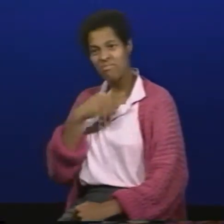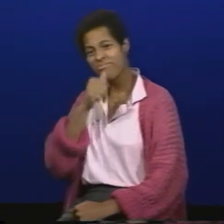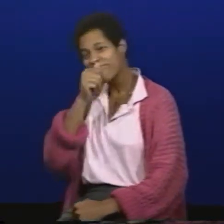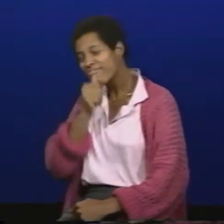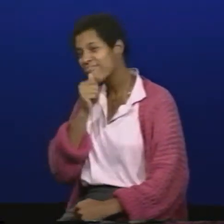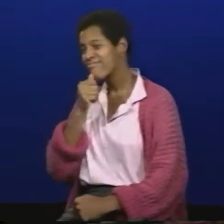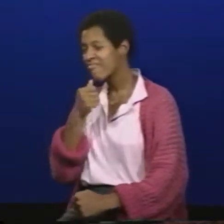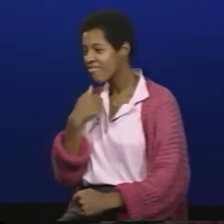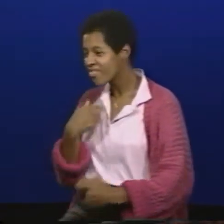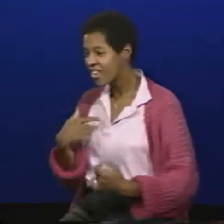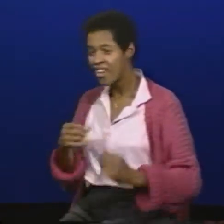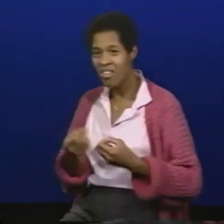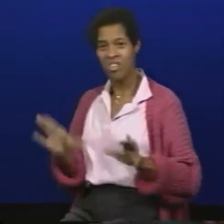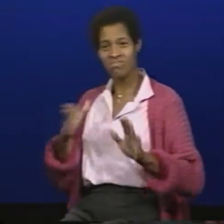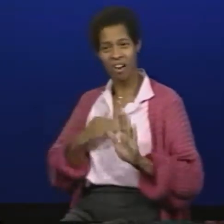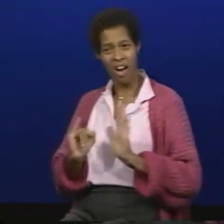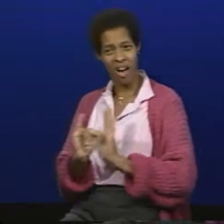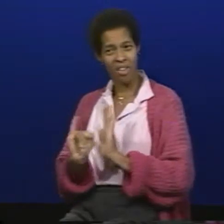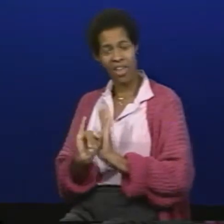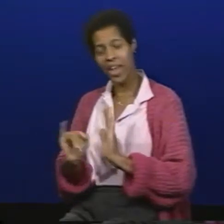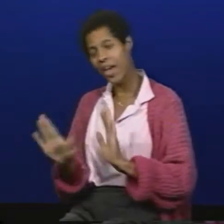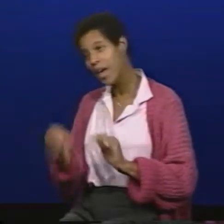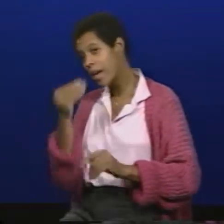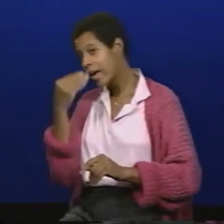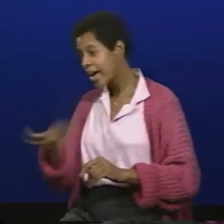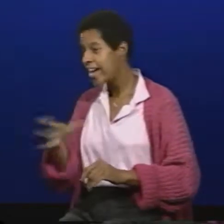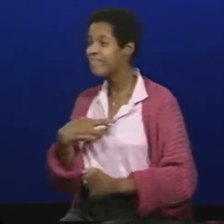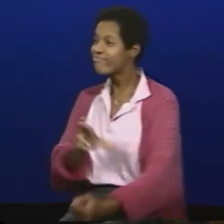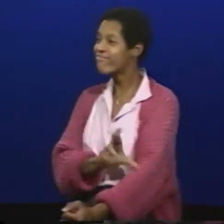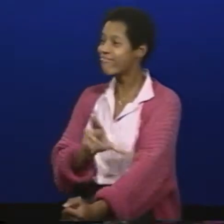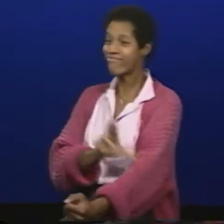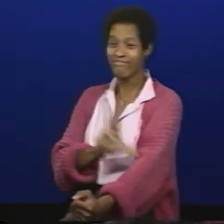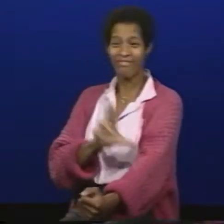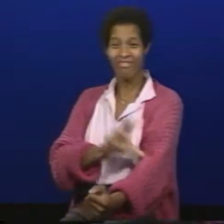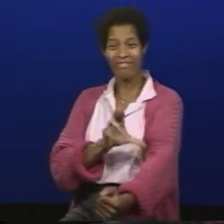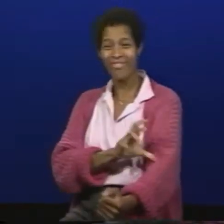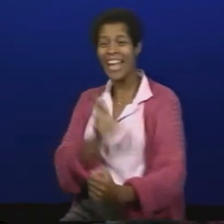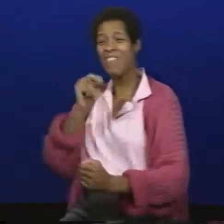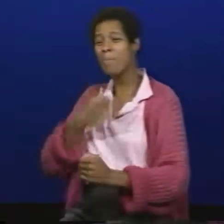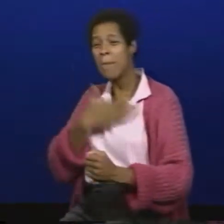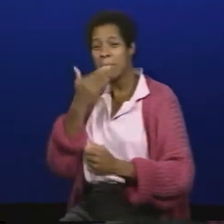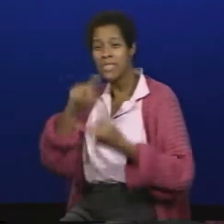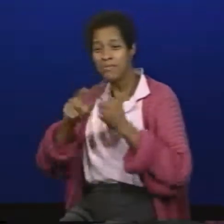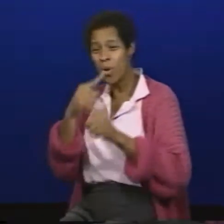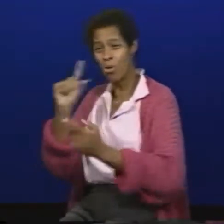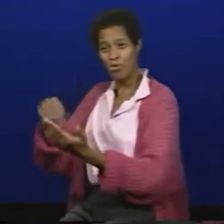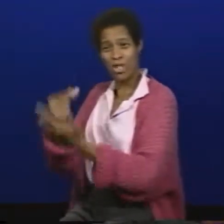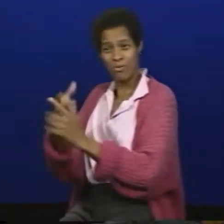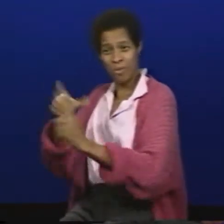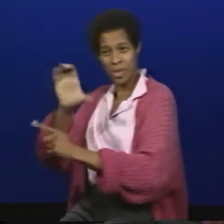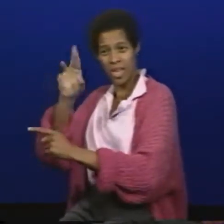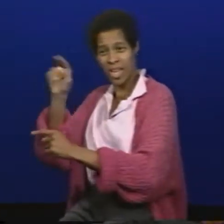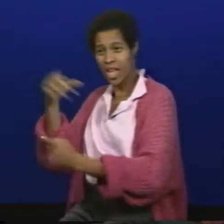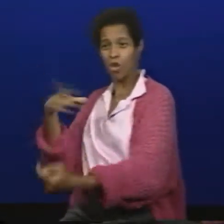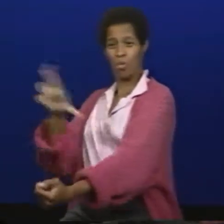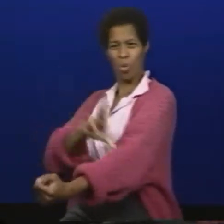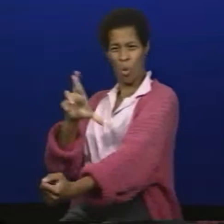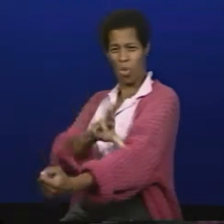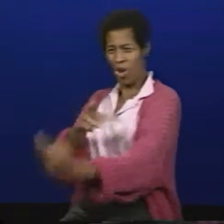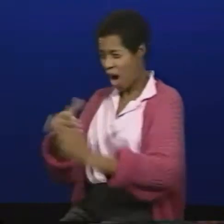me what my first name was when I told them Ruth they gave me an R name sign right here on the elbow I really hated this name sign but